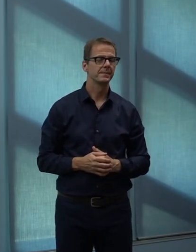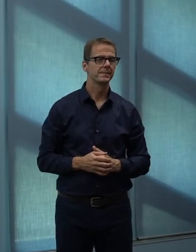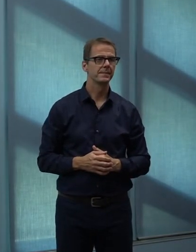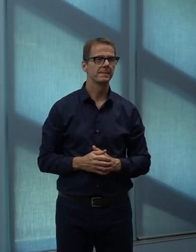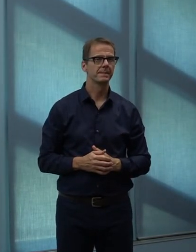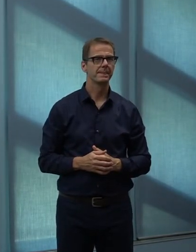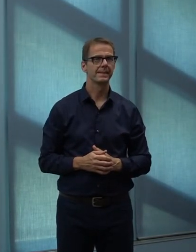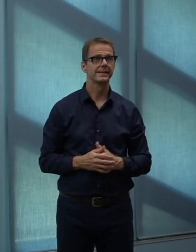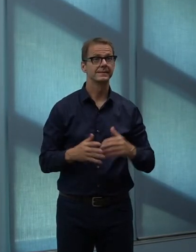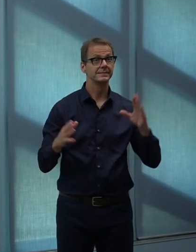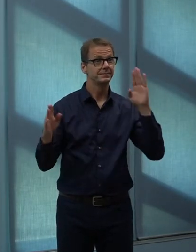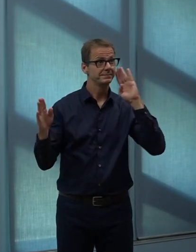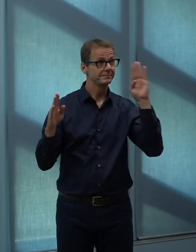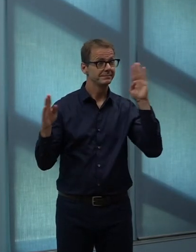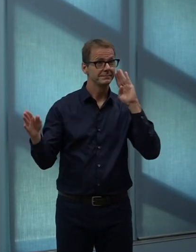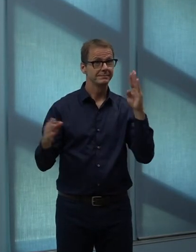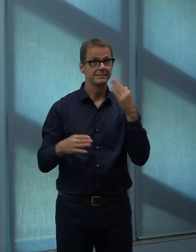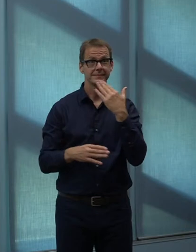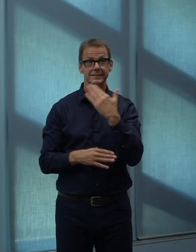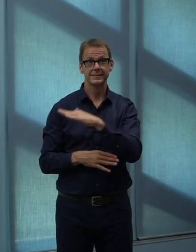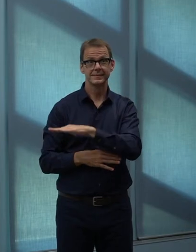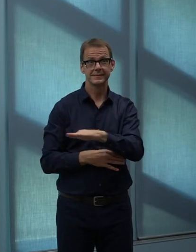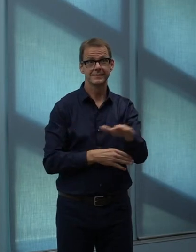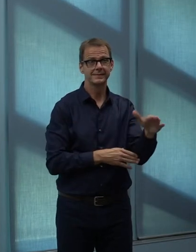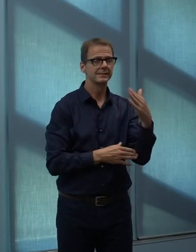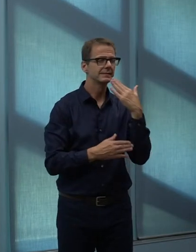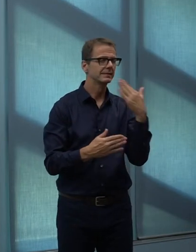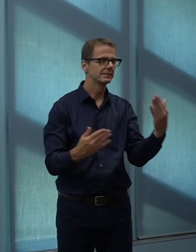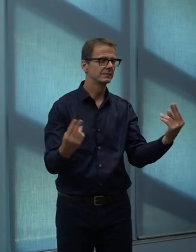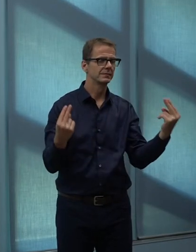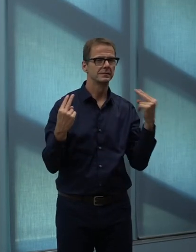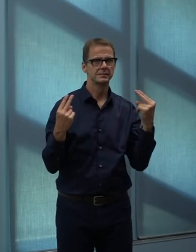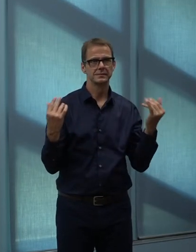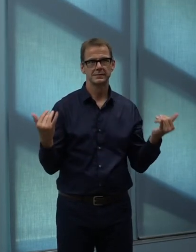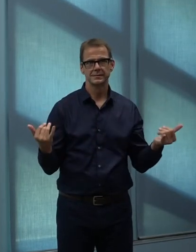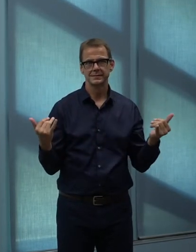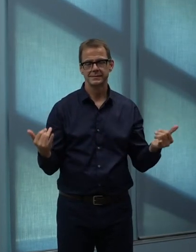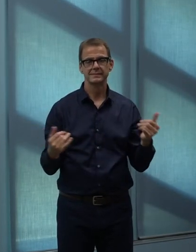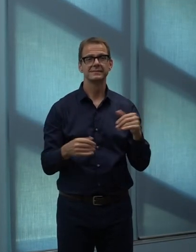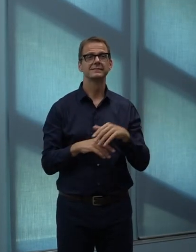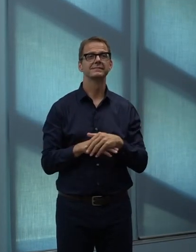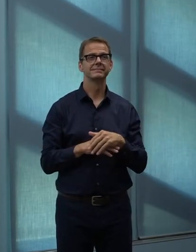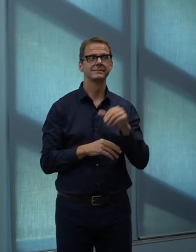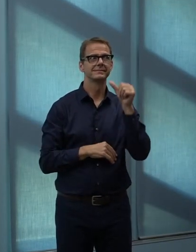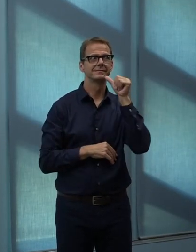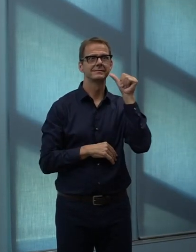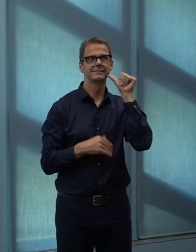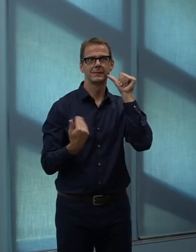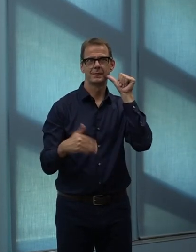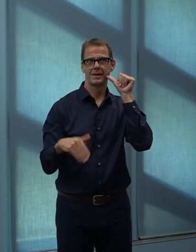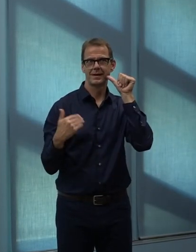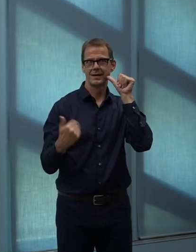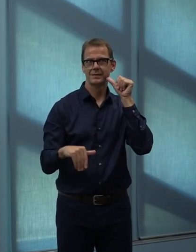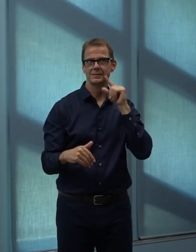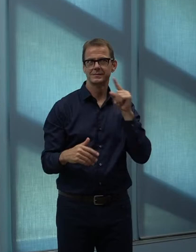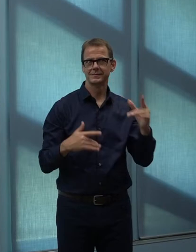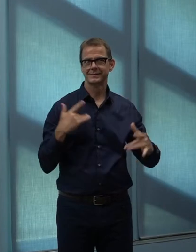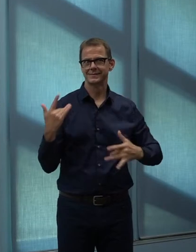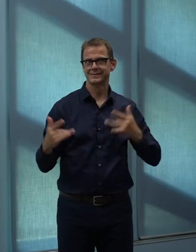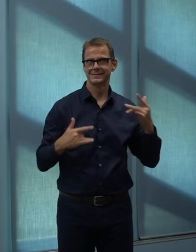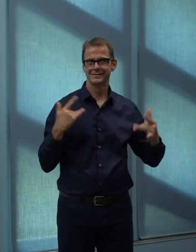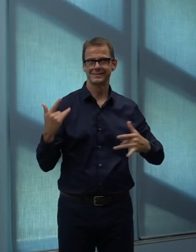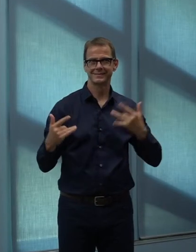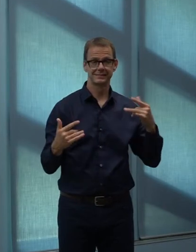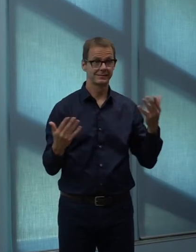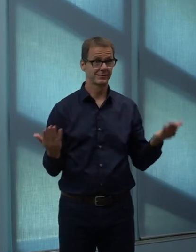Good afternoon everyone and thank you for being here. Yesterday was a really exciting day. Edmonton made history when it became